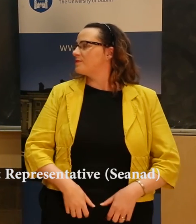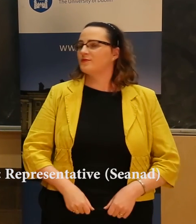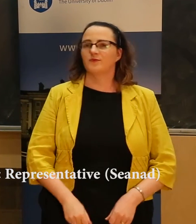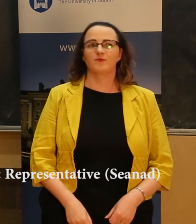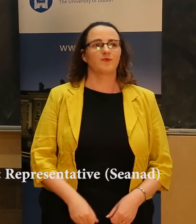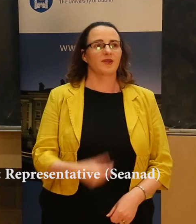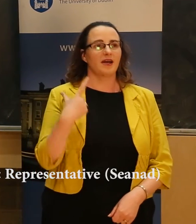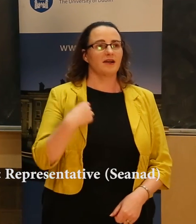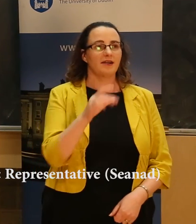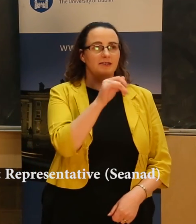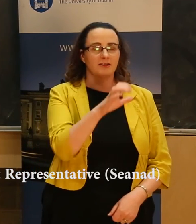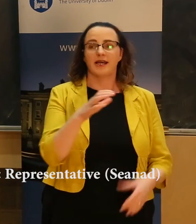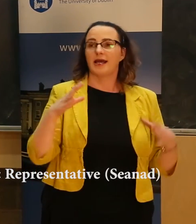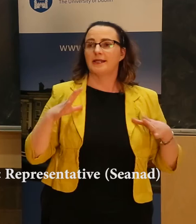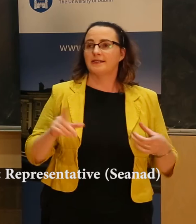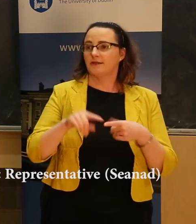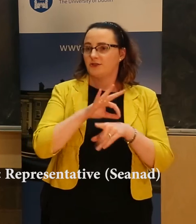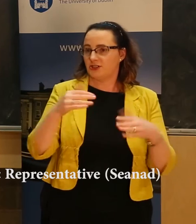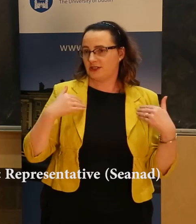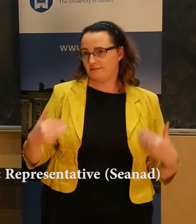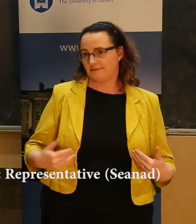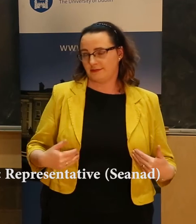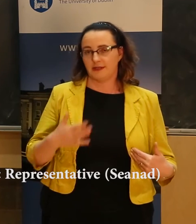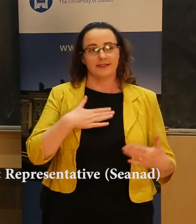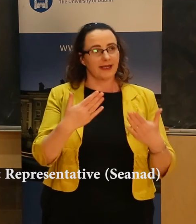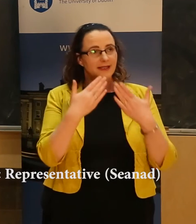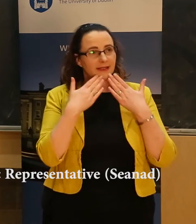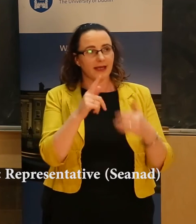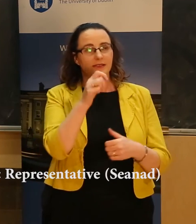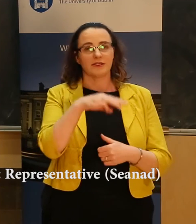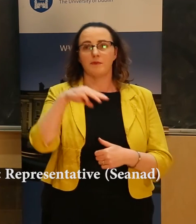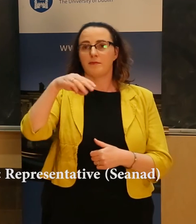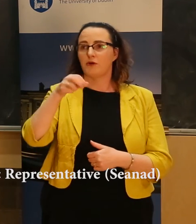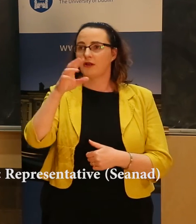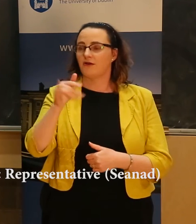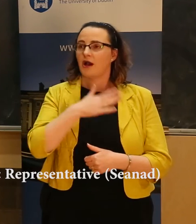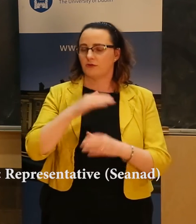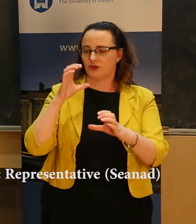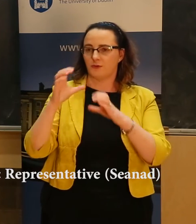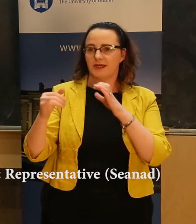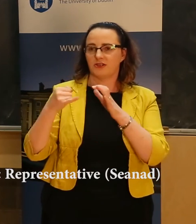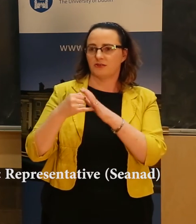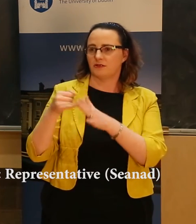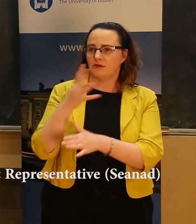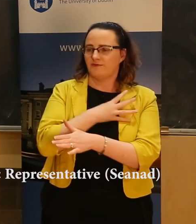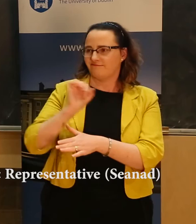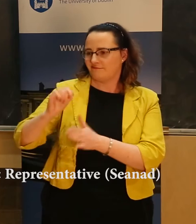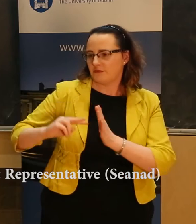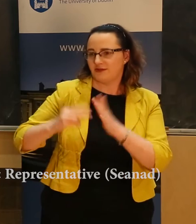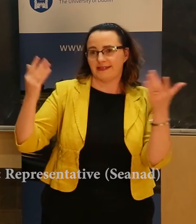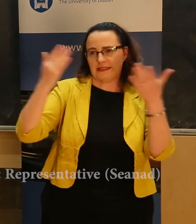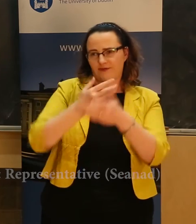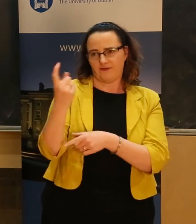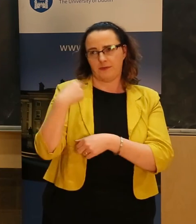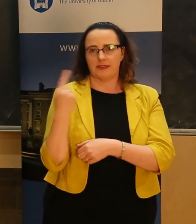College Secretary, ladies and gentlemen, I want to thank Tom Malloy, our Communications Officer, for organising this evening and for